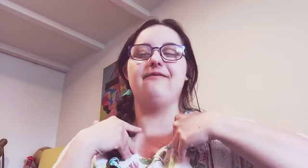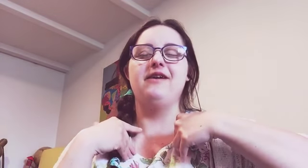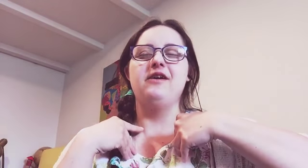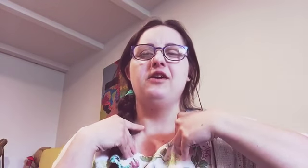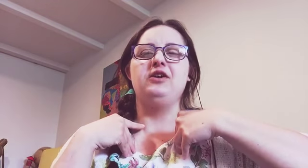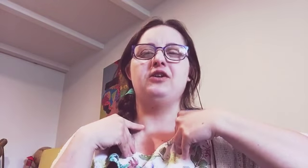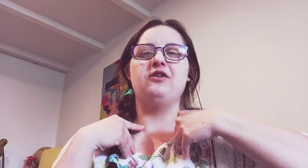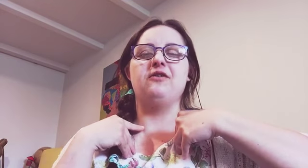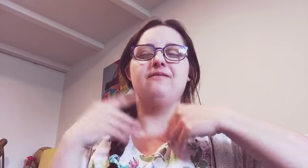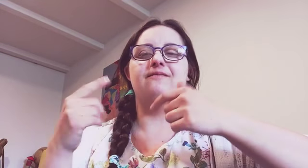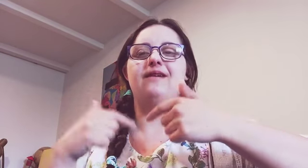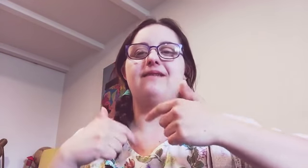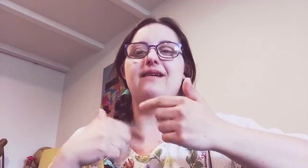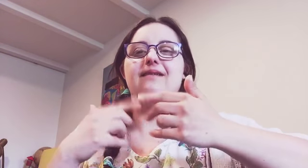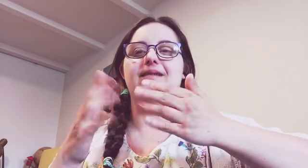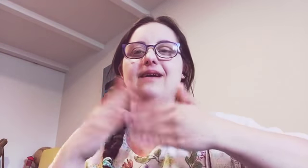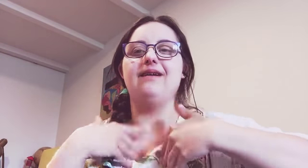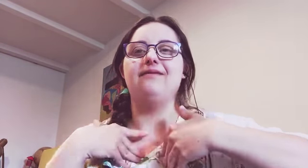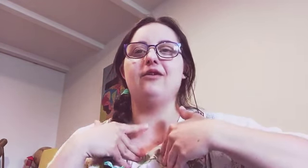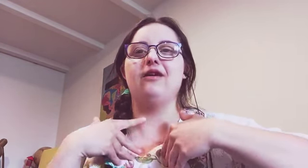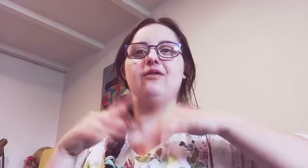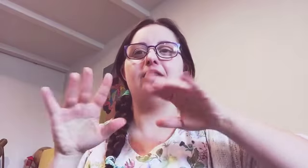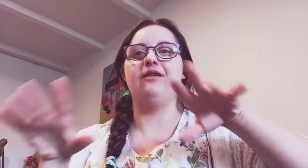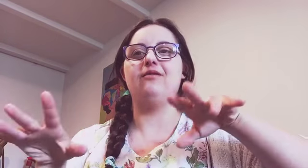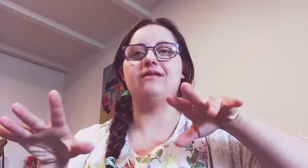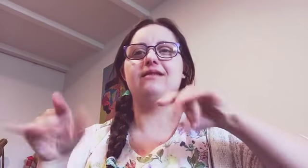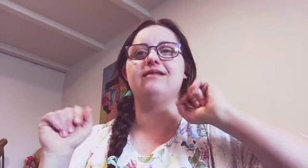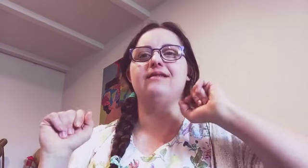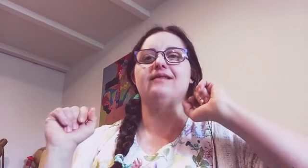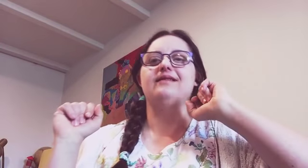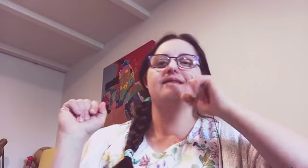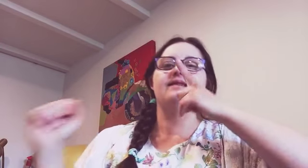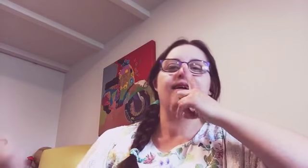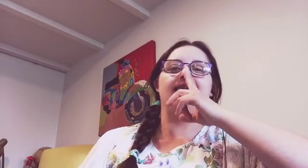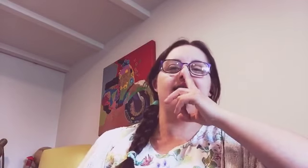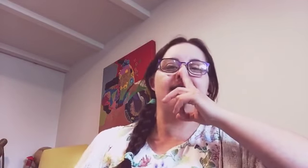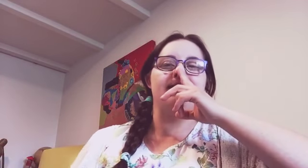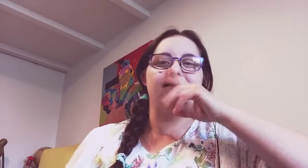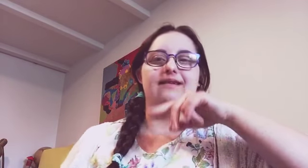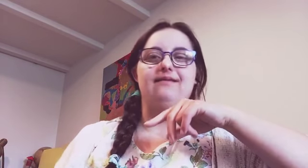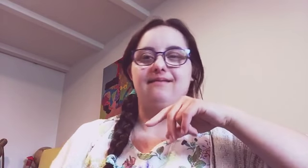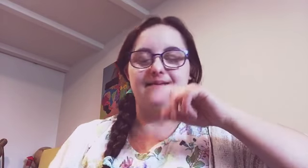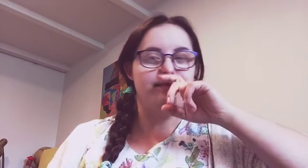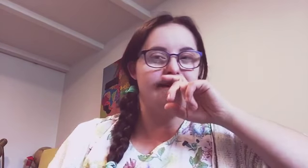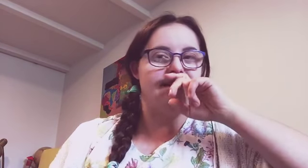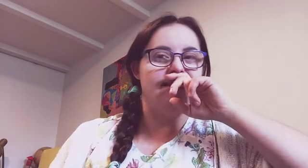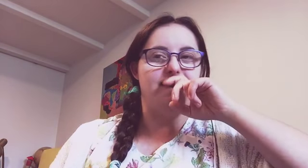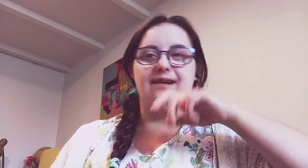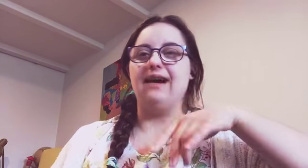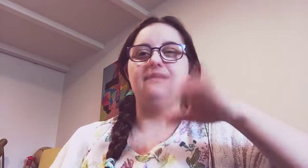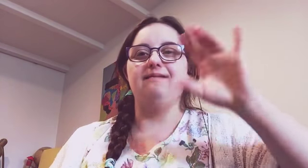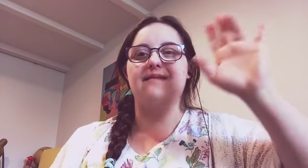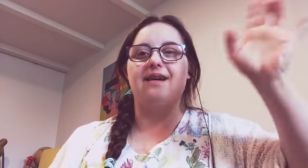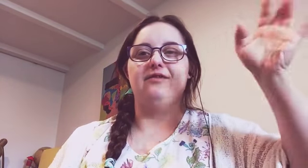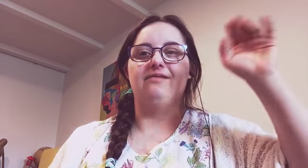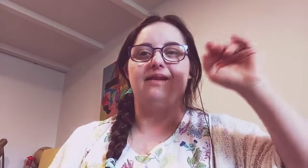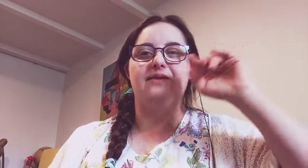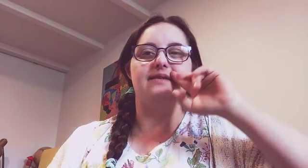figured out how to use it and I just love it